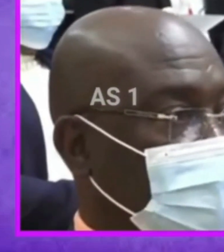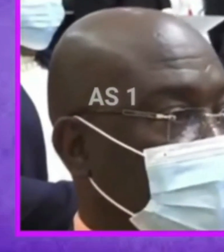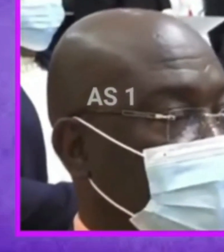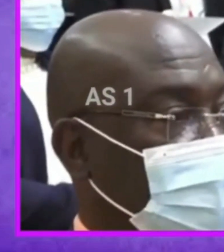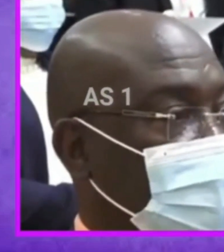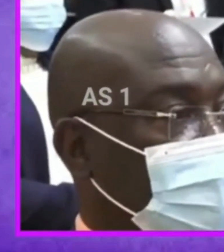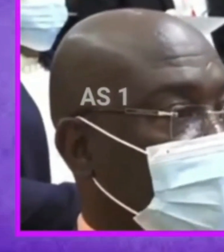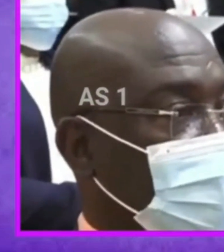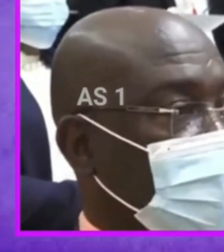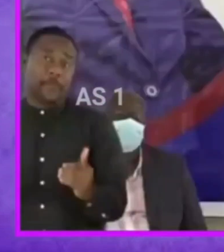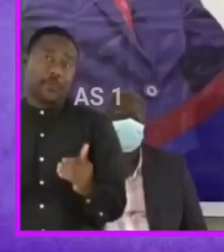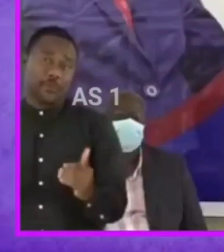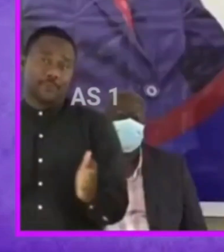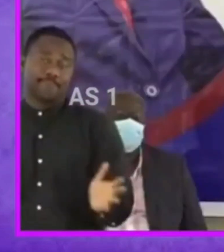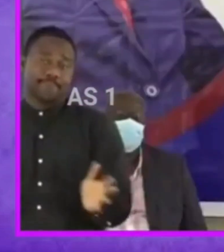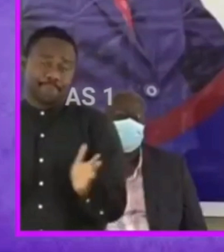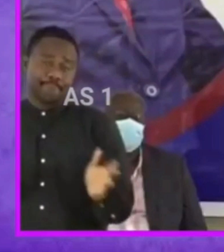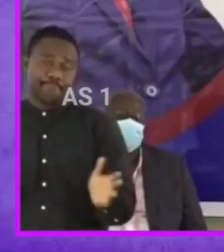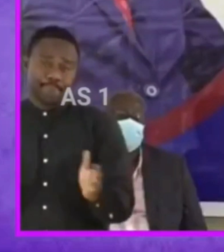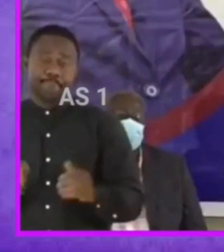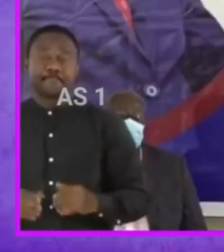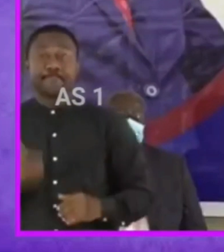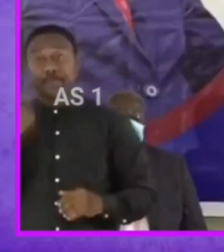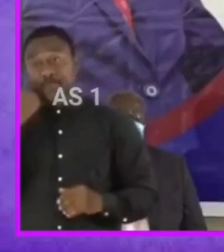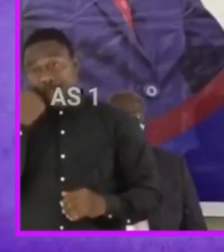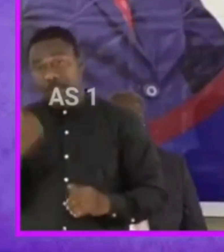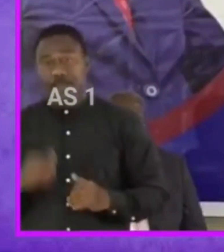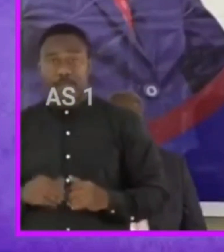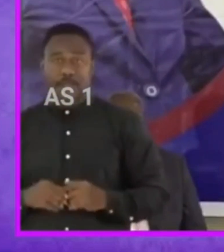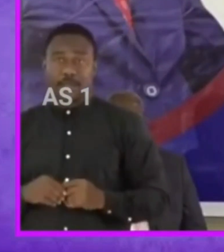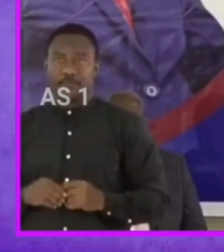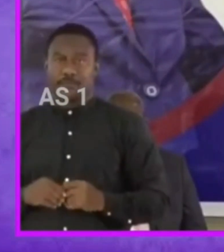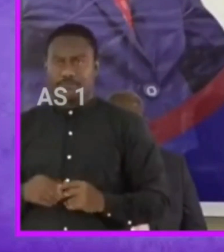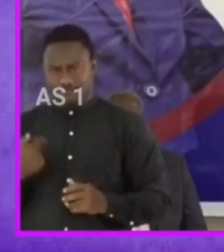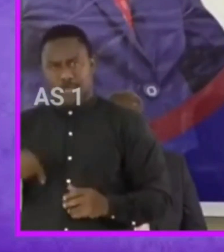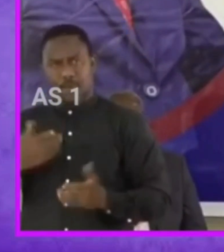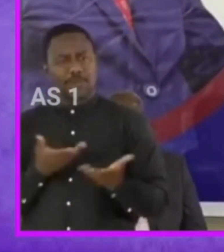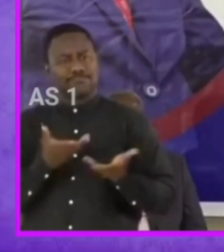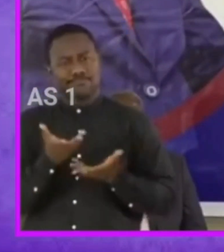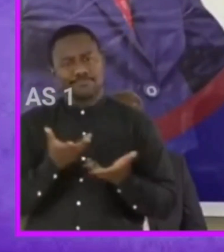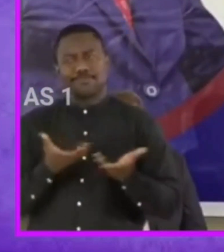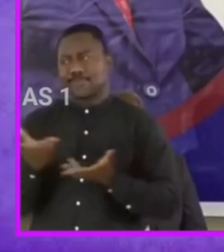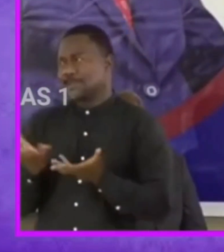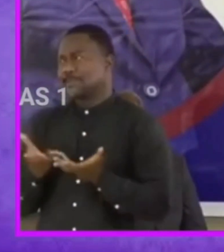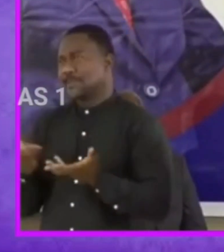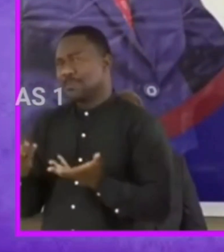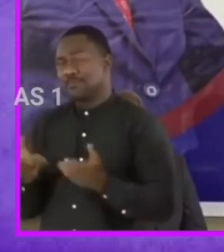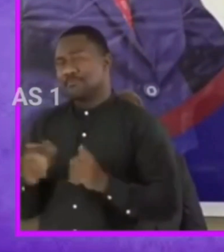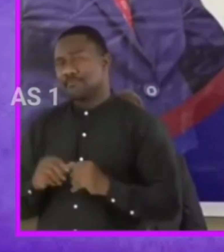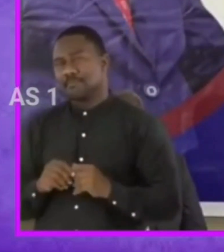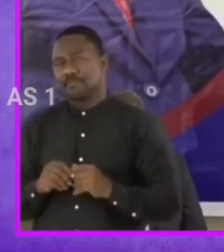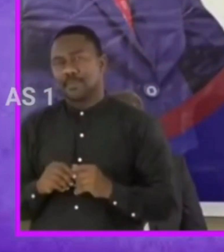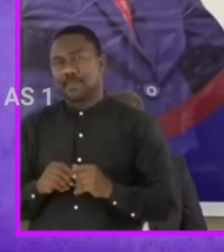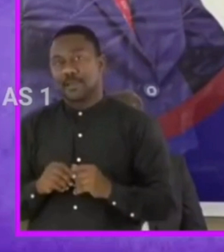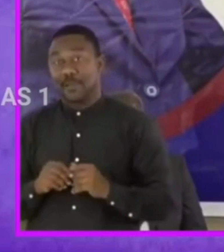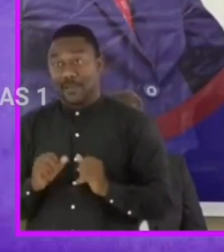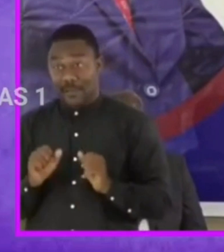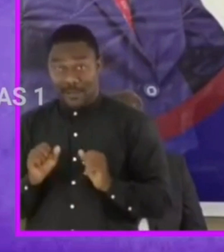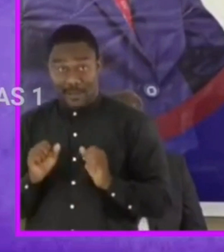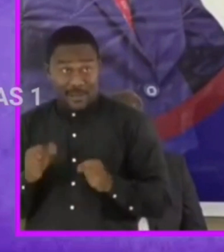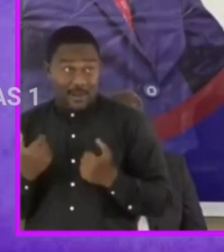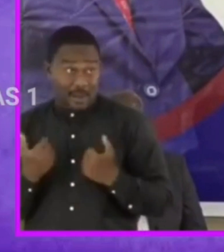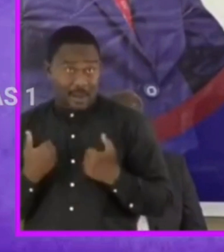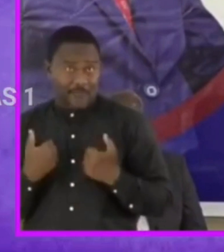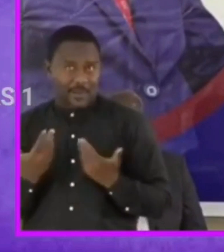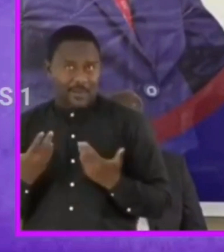promote as a nation and very soon as we dialogue more and look at the way to go we are going to create